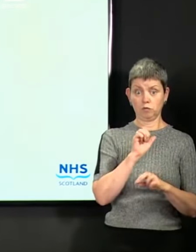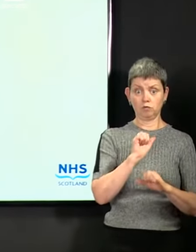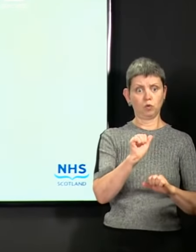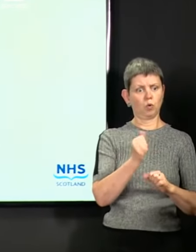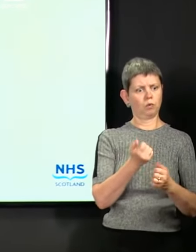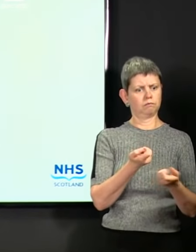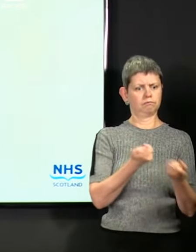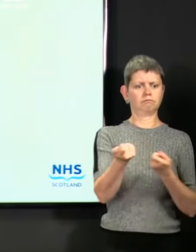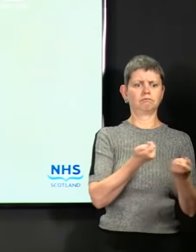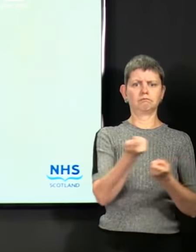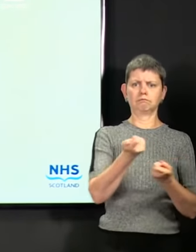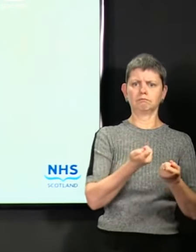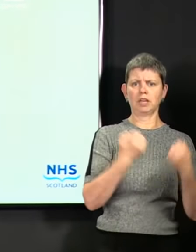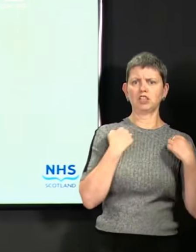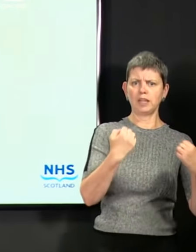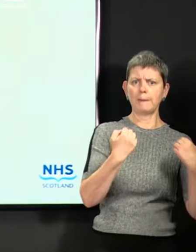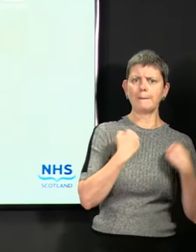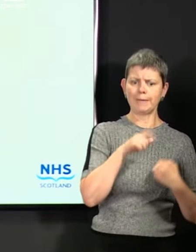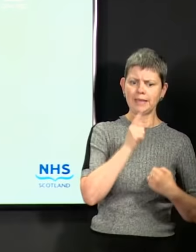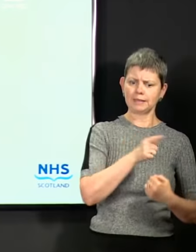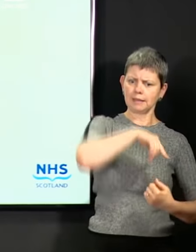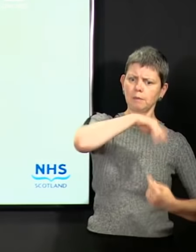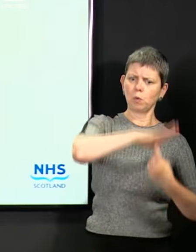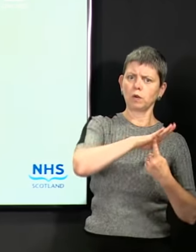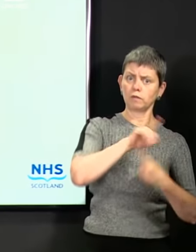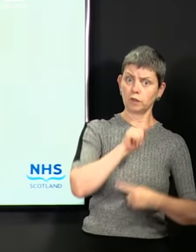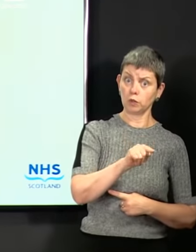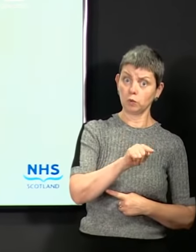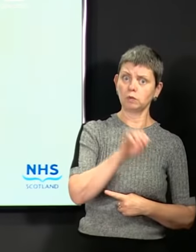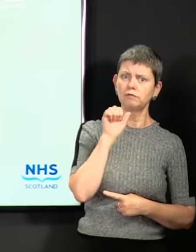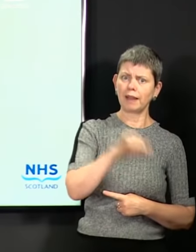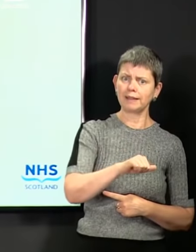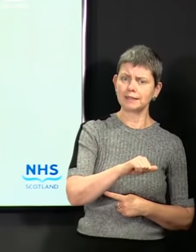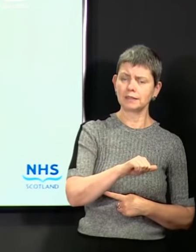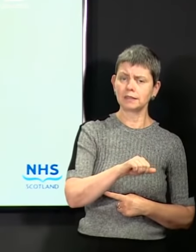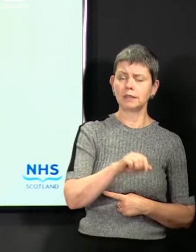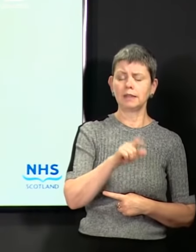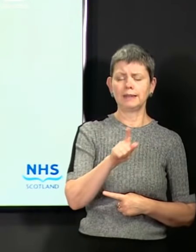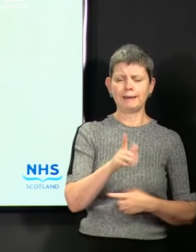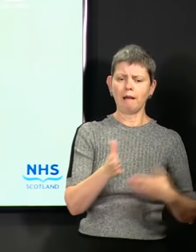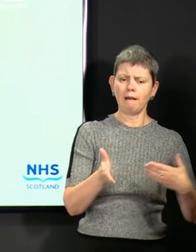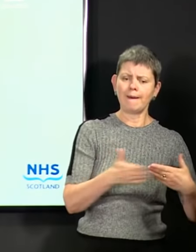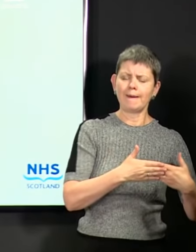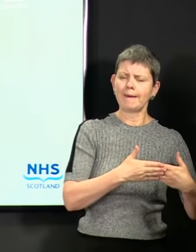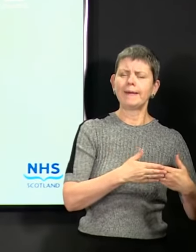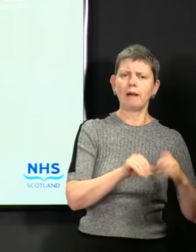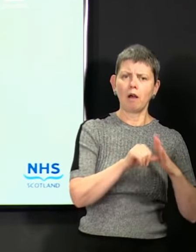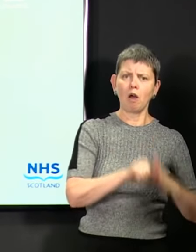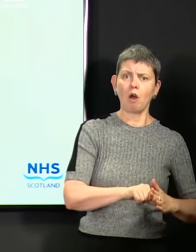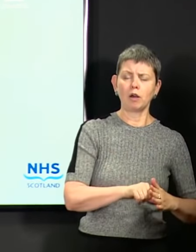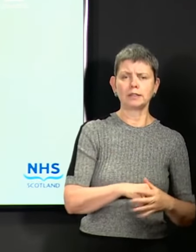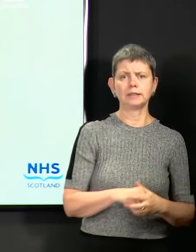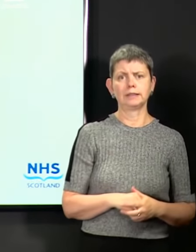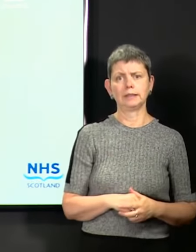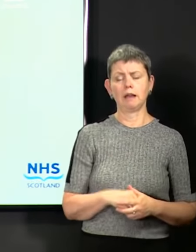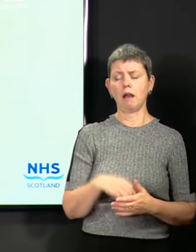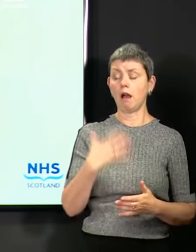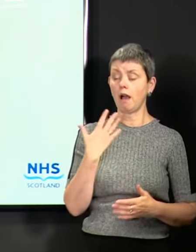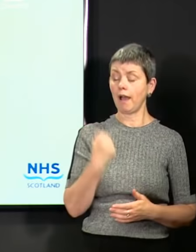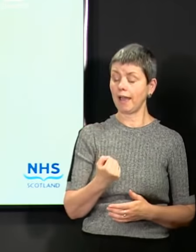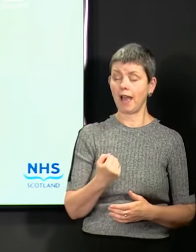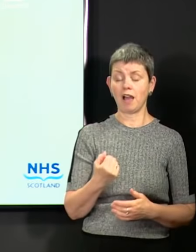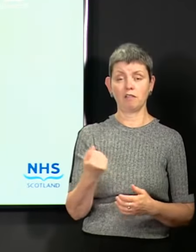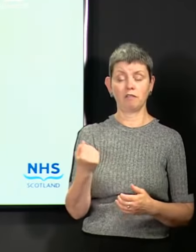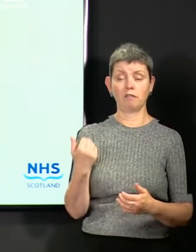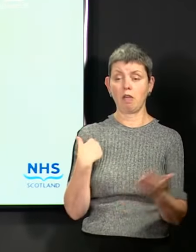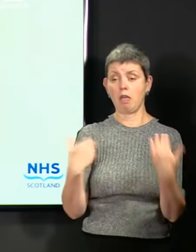to you and your family and your workers. It feels hard to keep places closed. My inbox fills up after each route